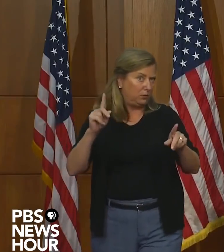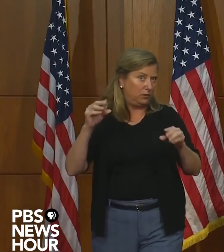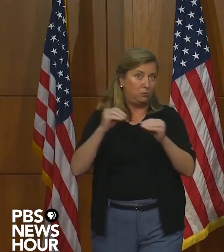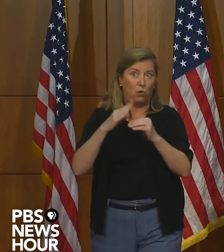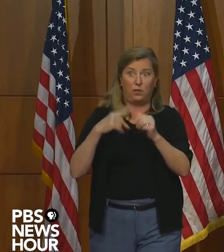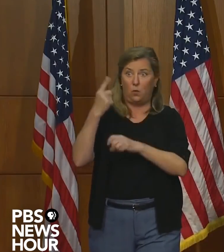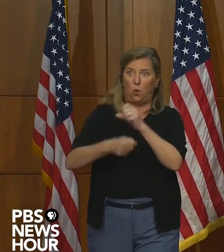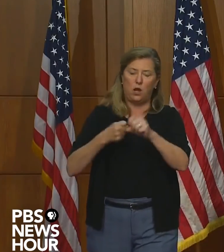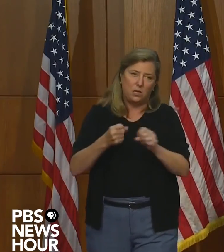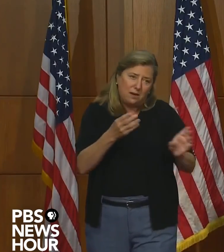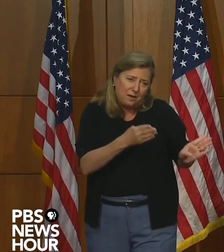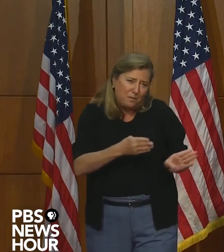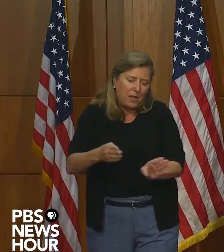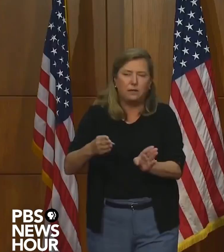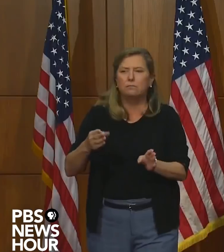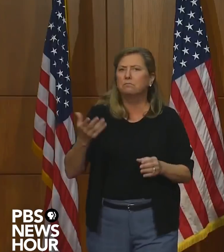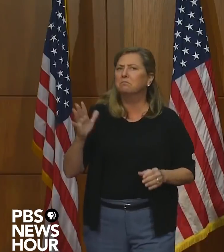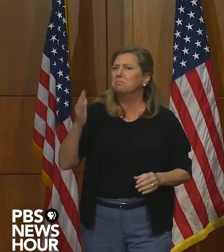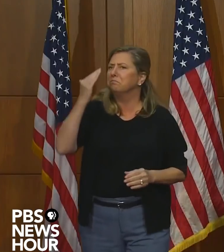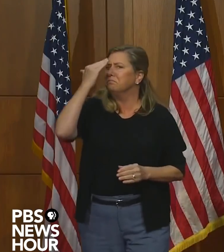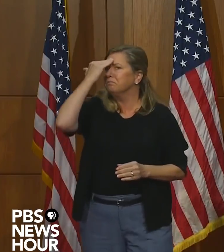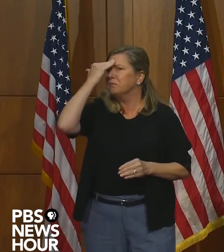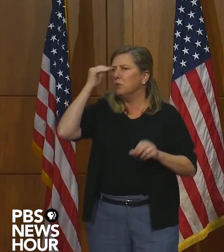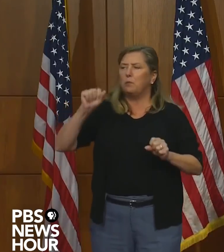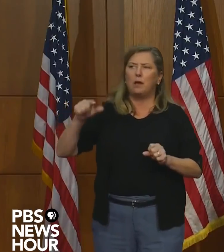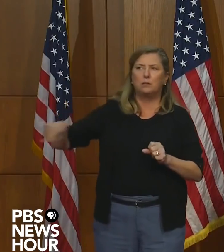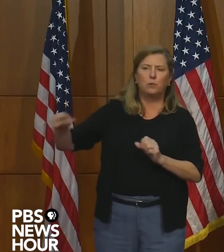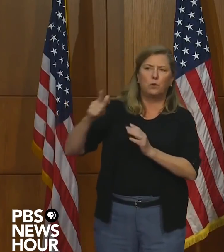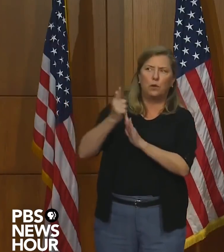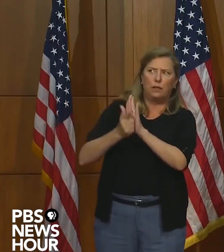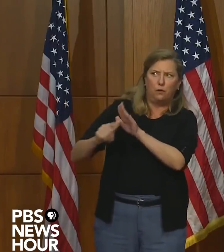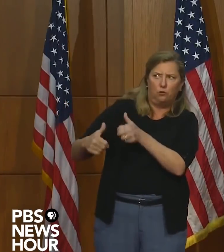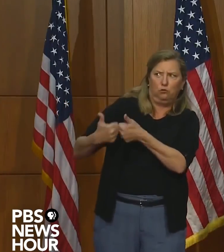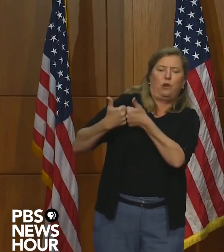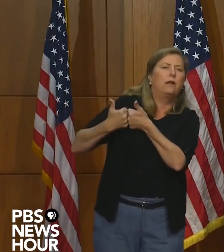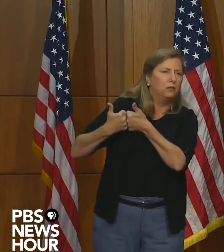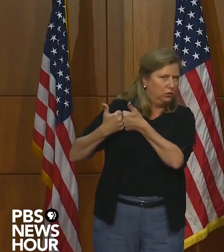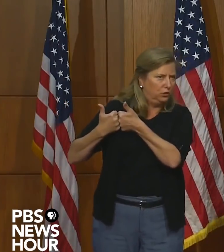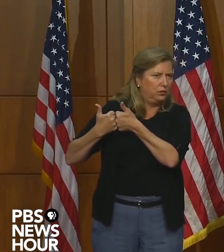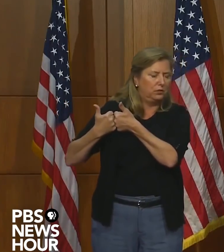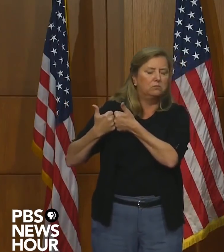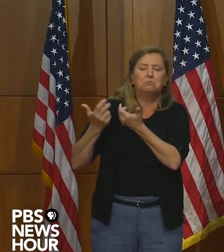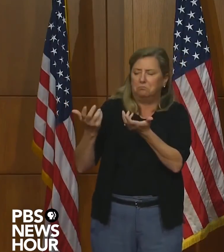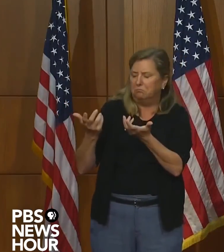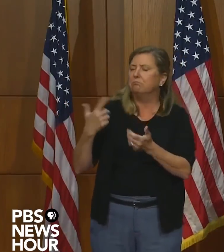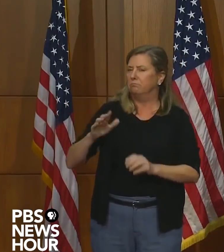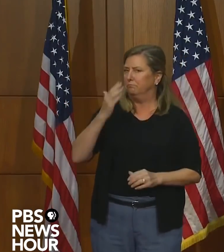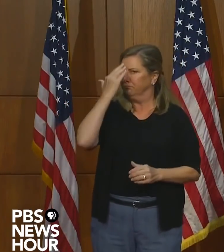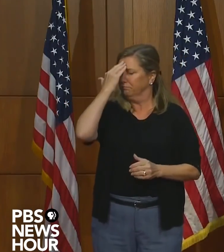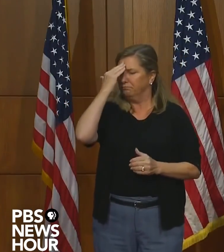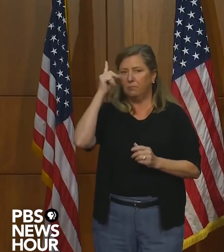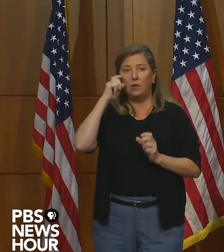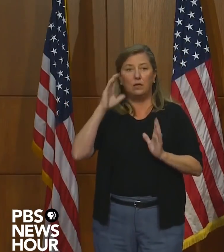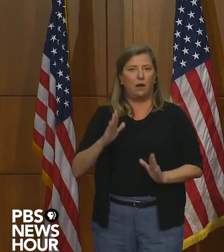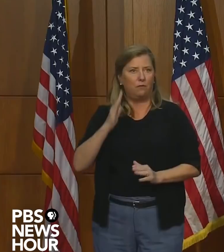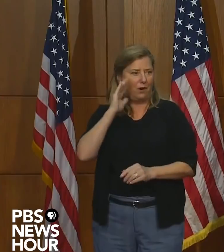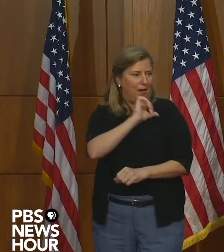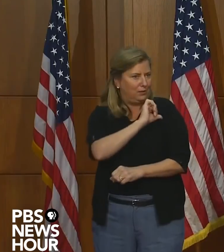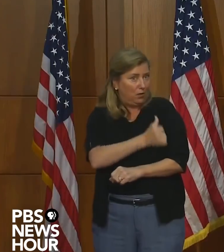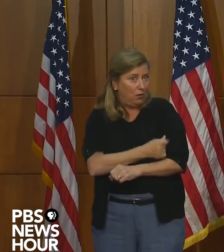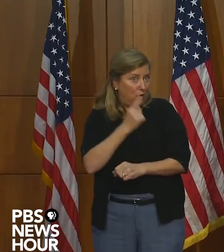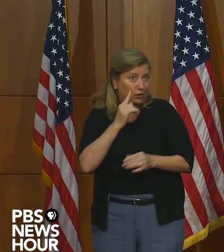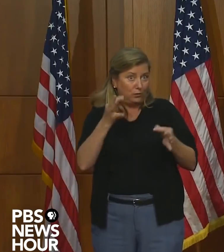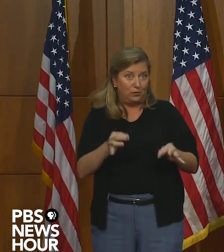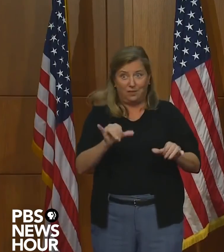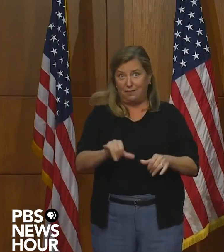year. We were well aware of the potential legal challenges. We are so also well aware of the governor's authority to do